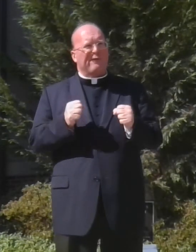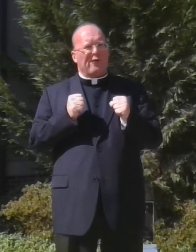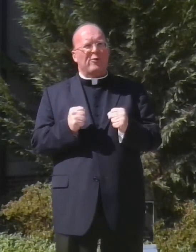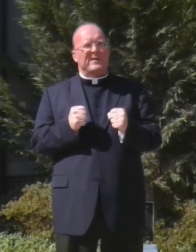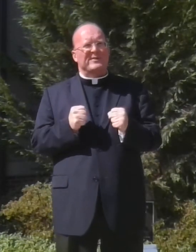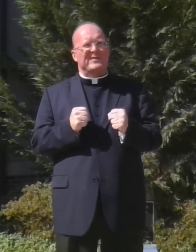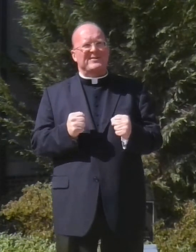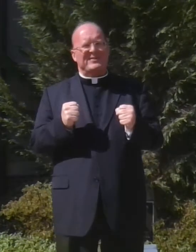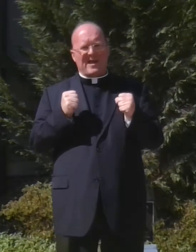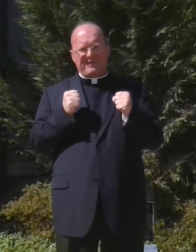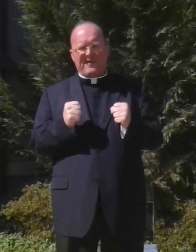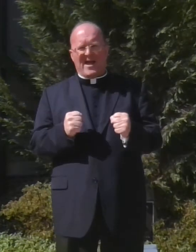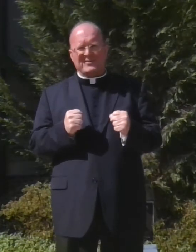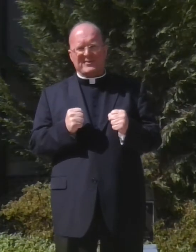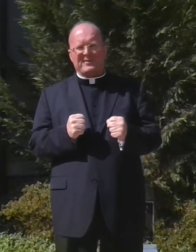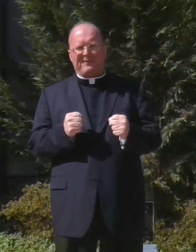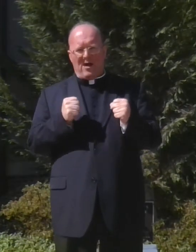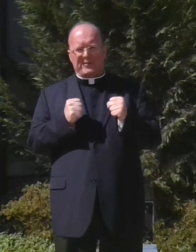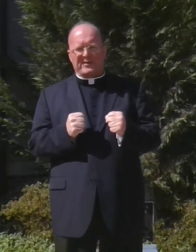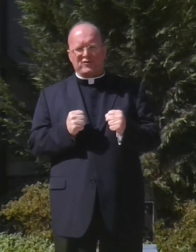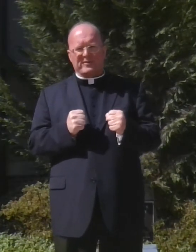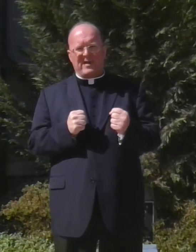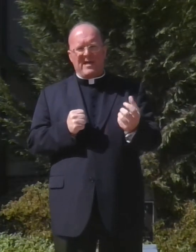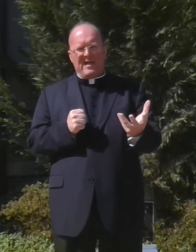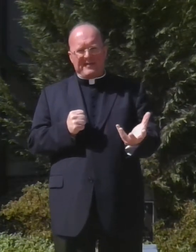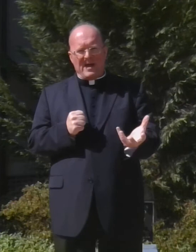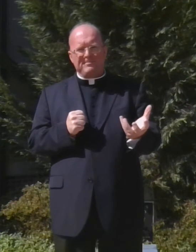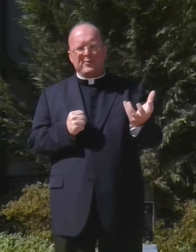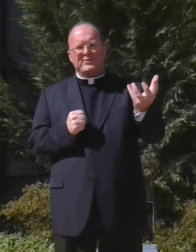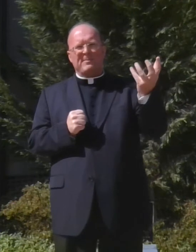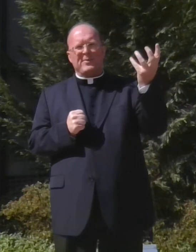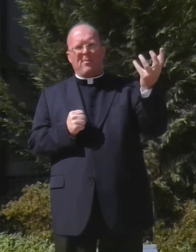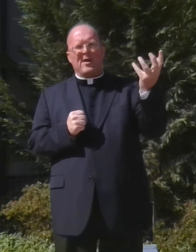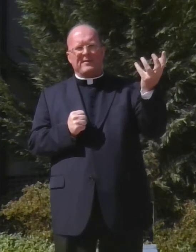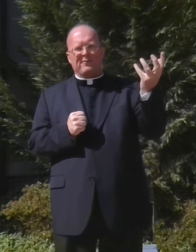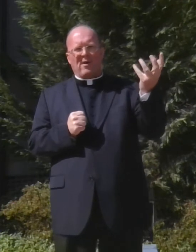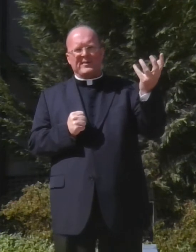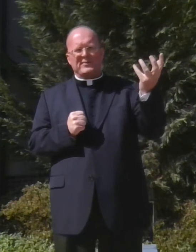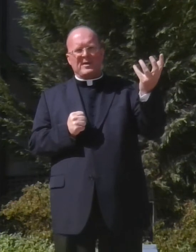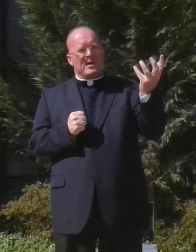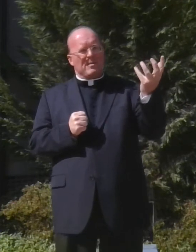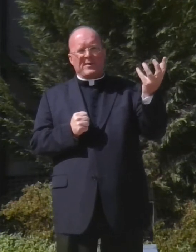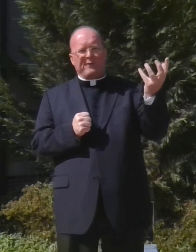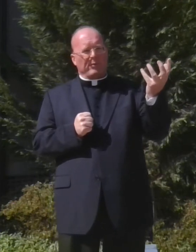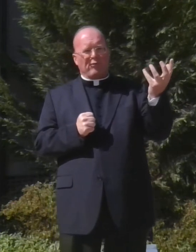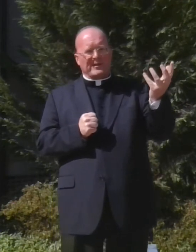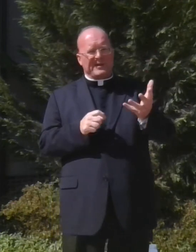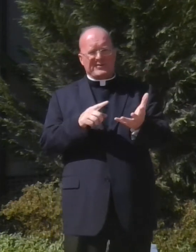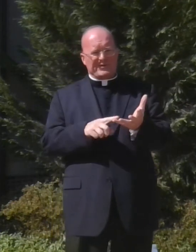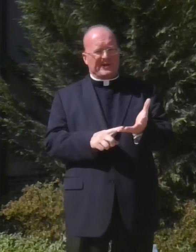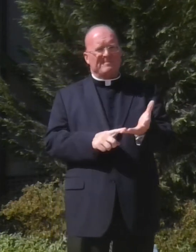firmness, a steadfastness, a foundation, that builds up the body of Christ. But if we're bringing sin,